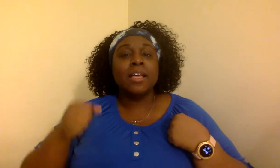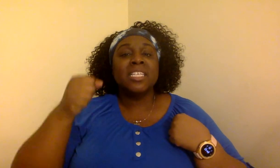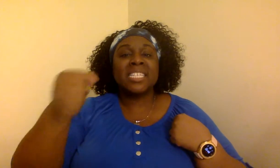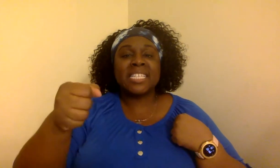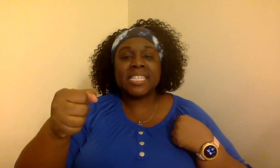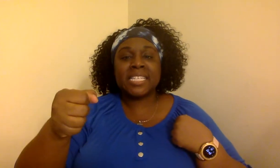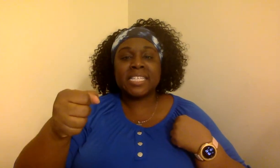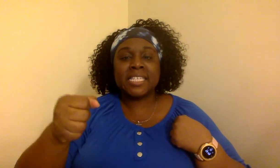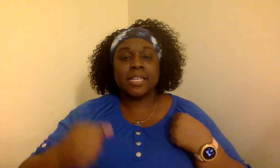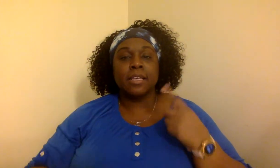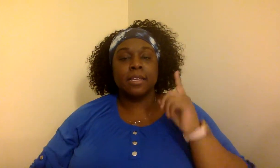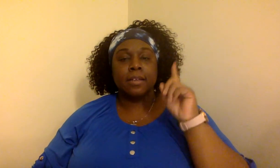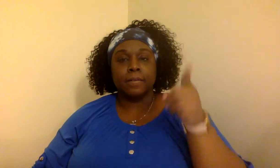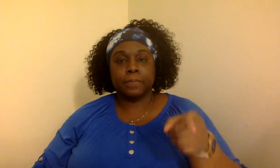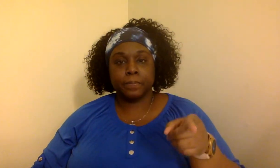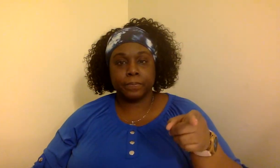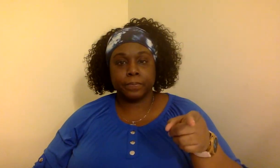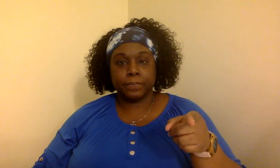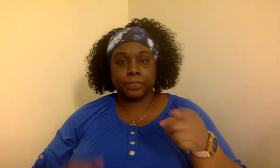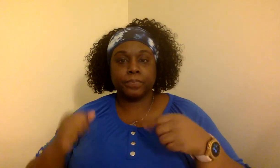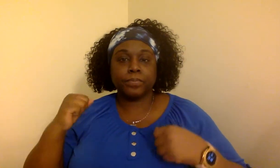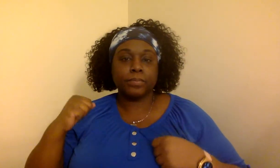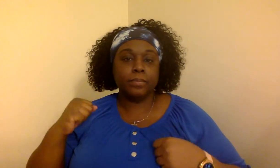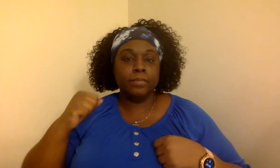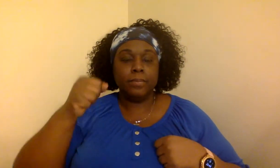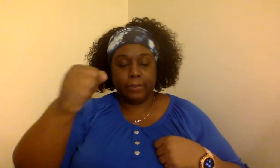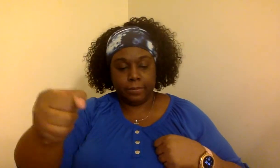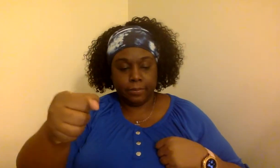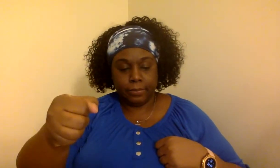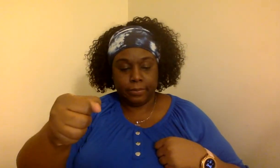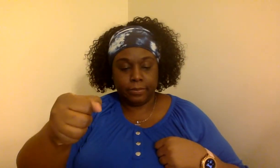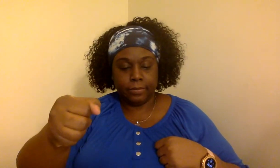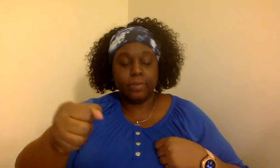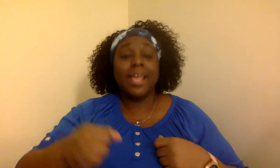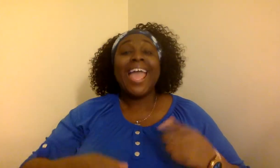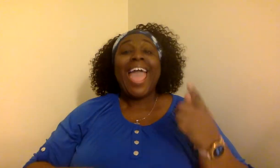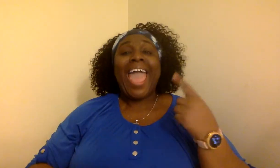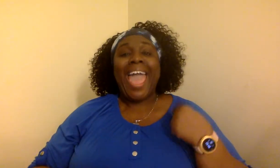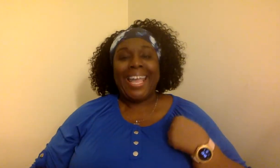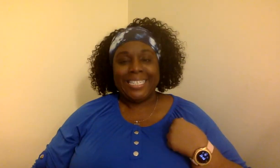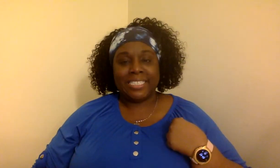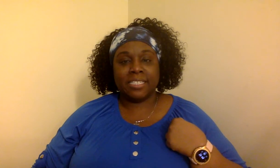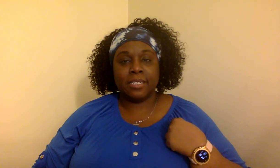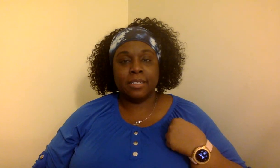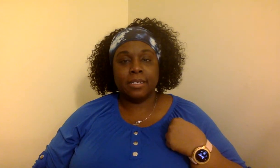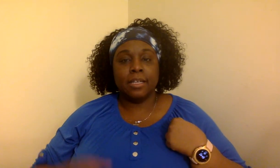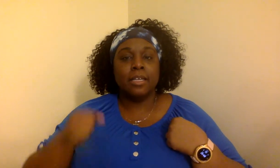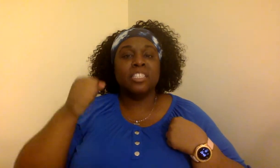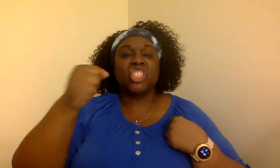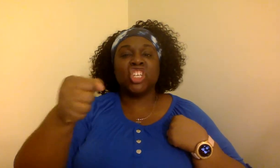s, ate, t,